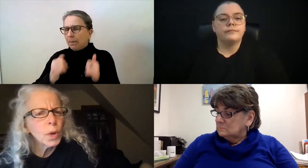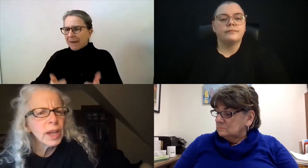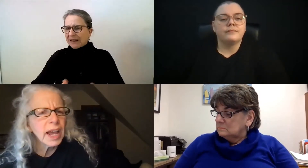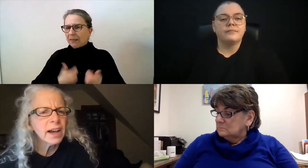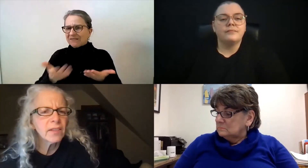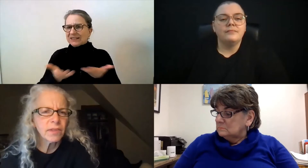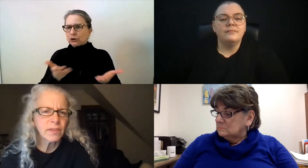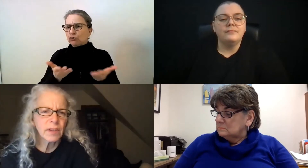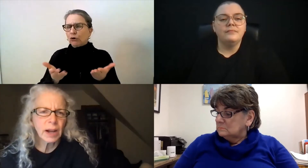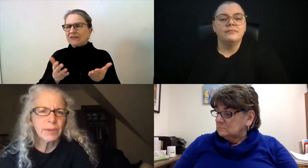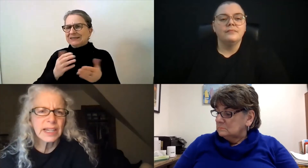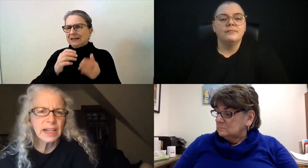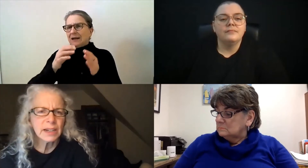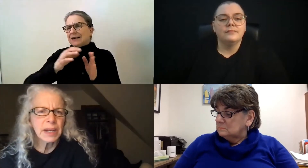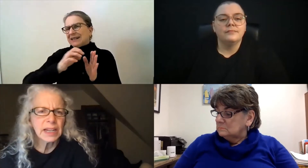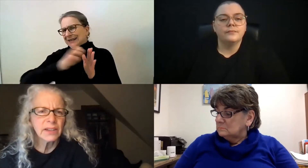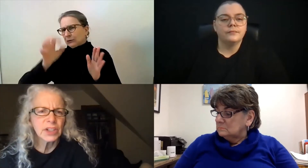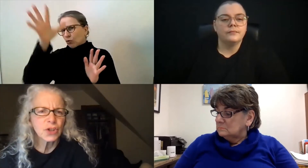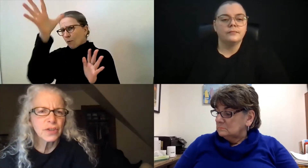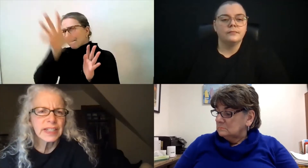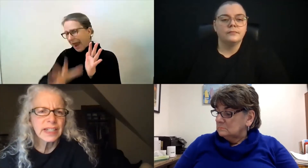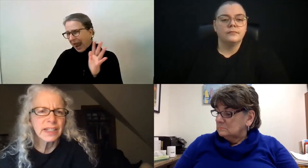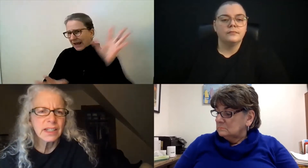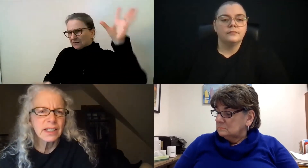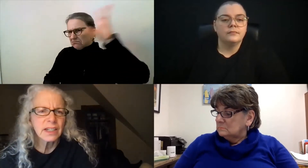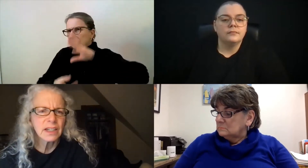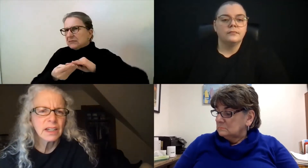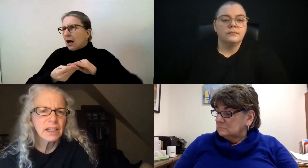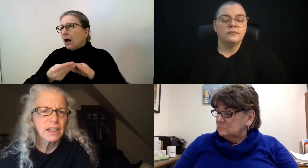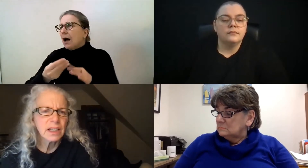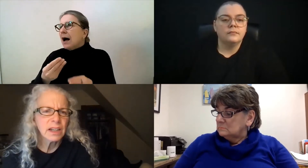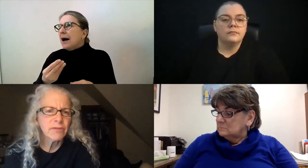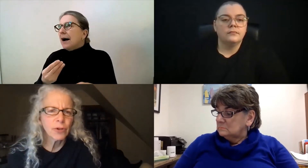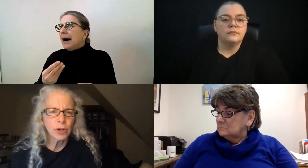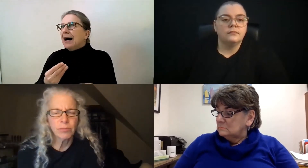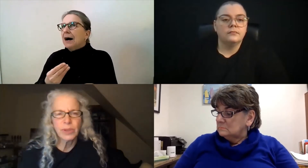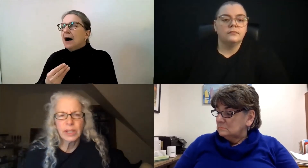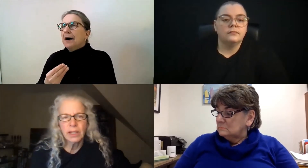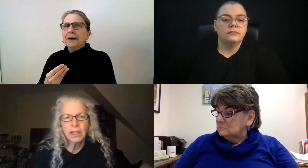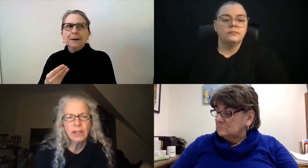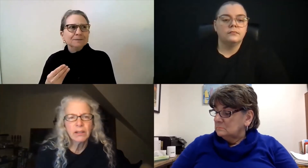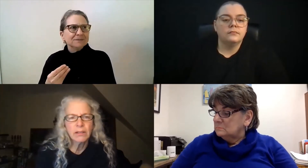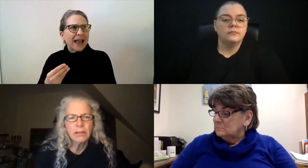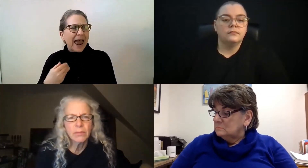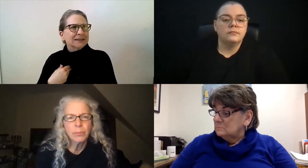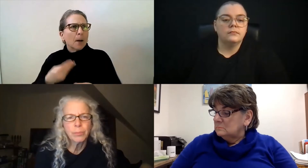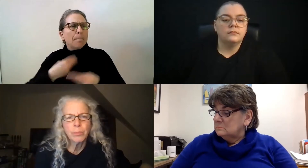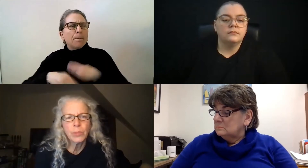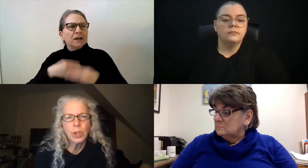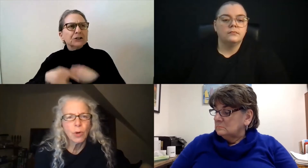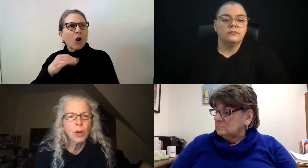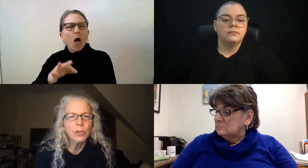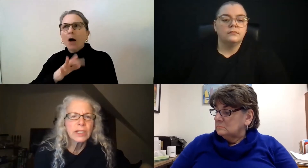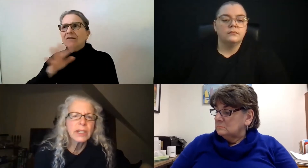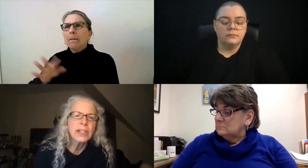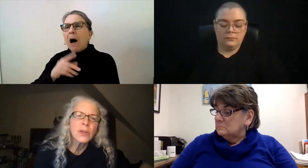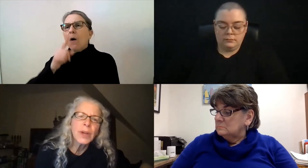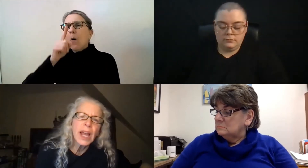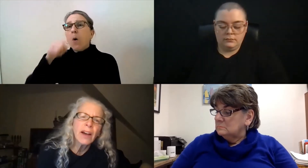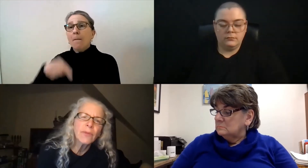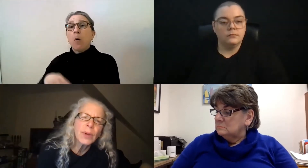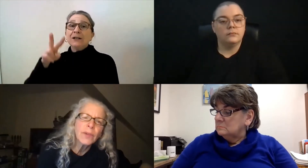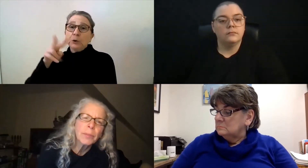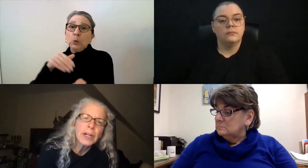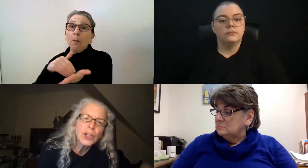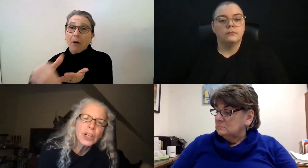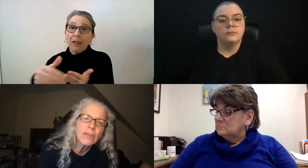We have, I would say independent living services for the, you know, coastal cities that